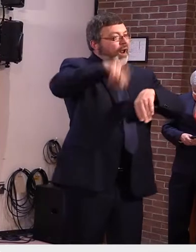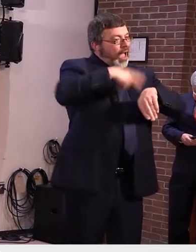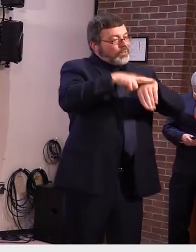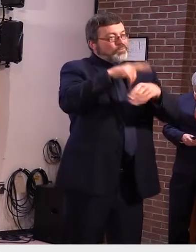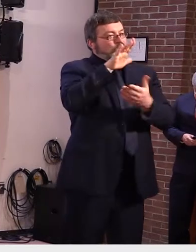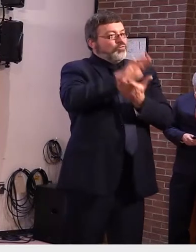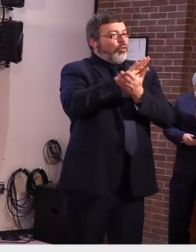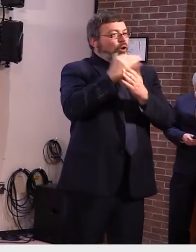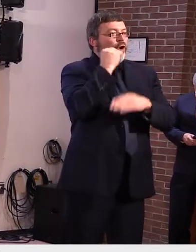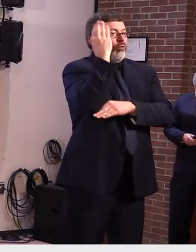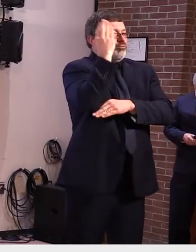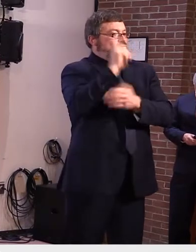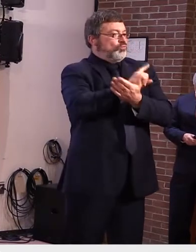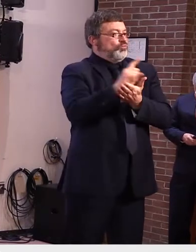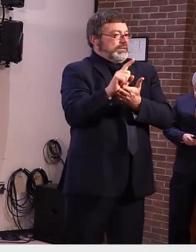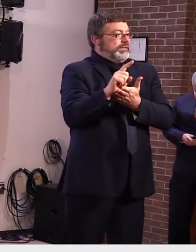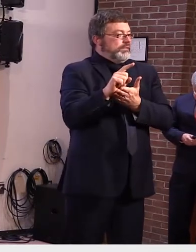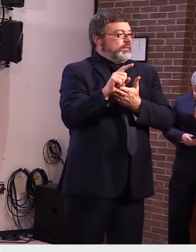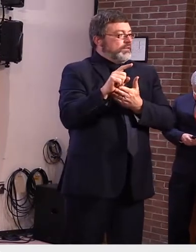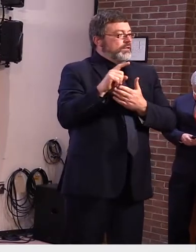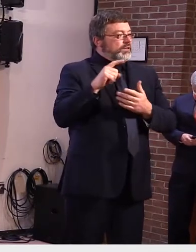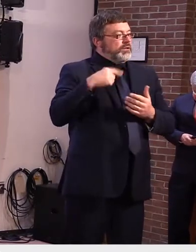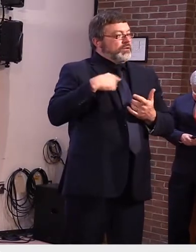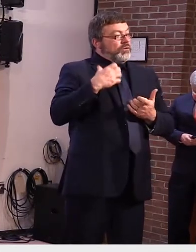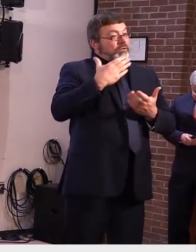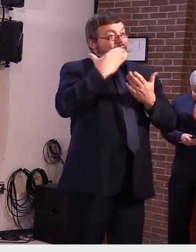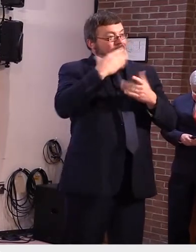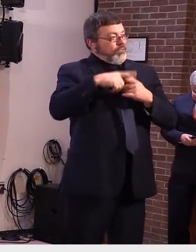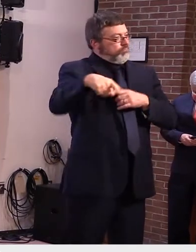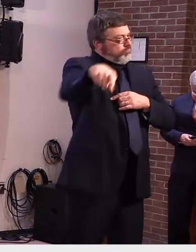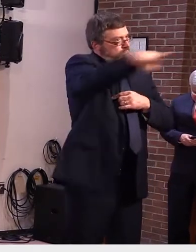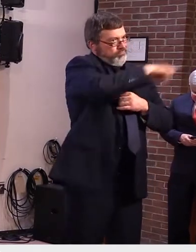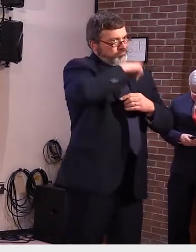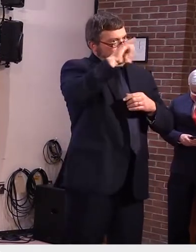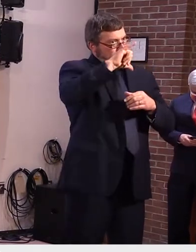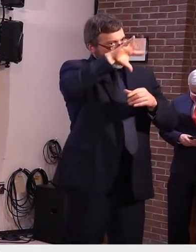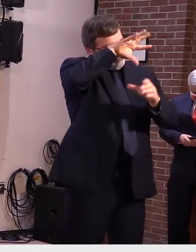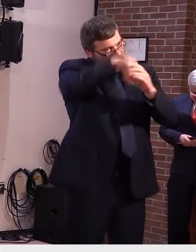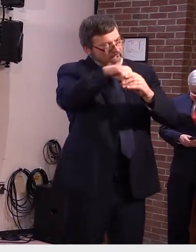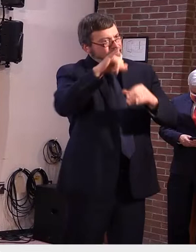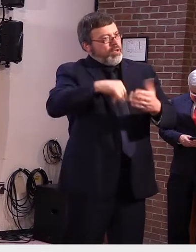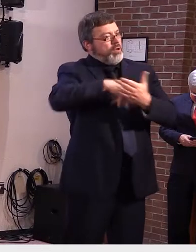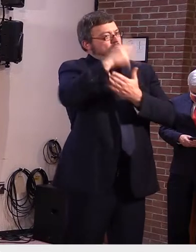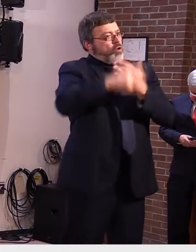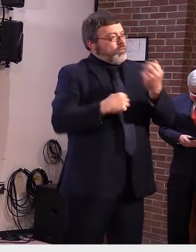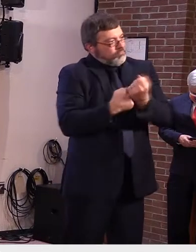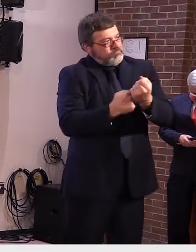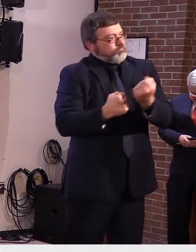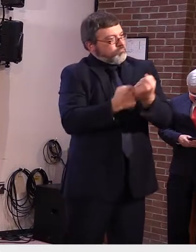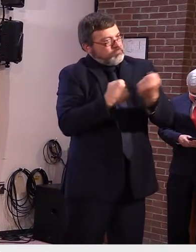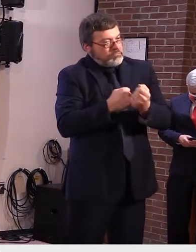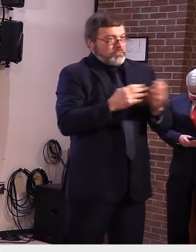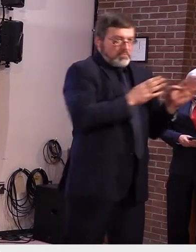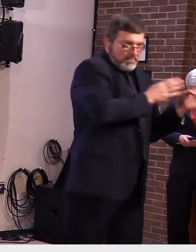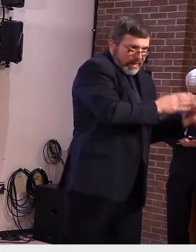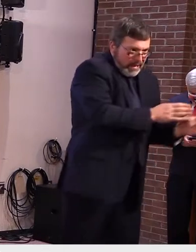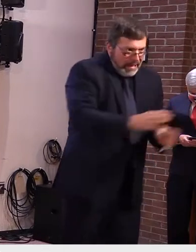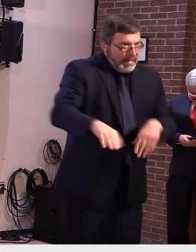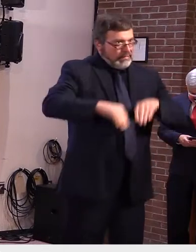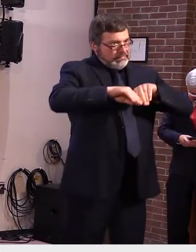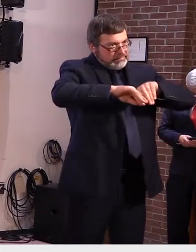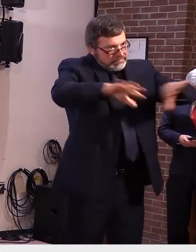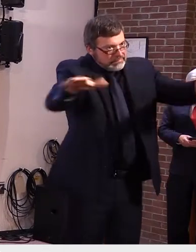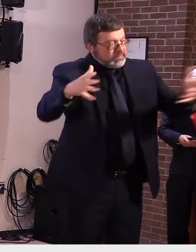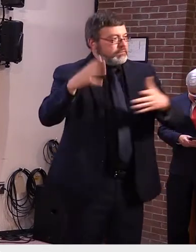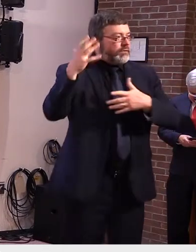personnel around Vermont who have worked so hard since March to ensure that our children have access to food both in school and at home.